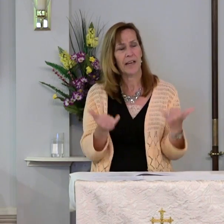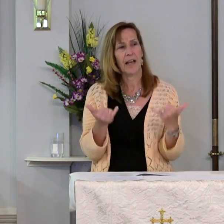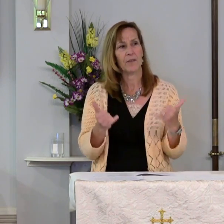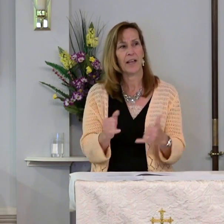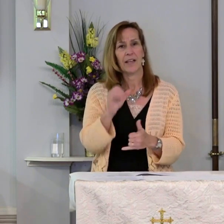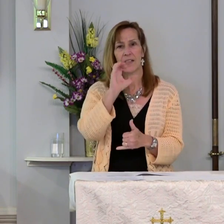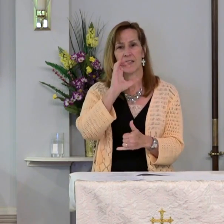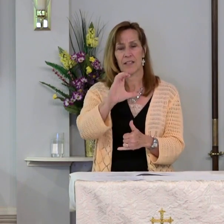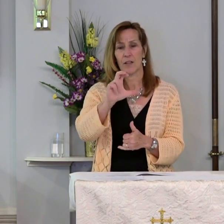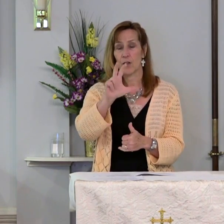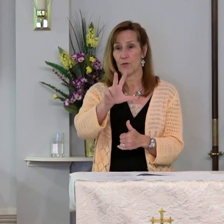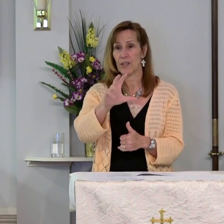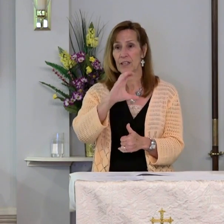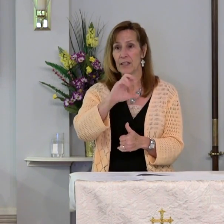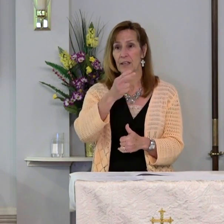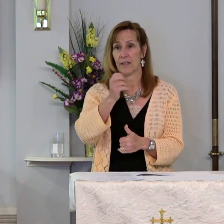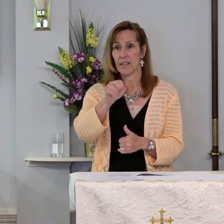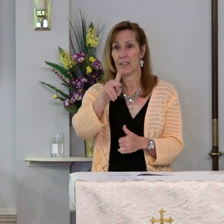Chapels Sunday.